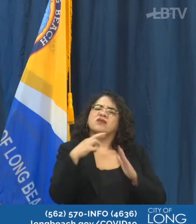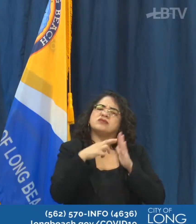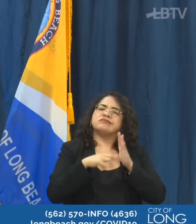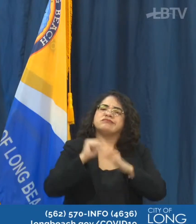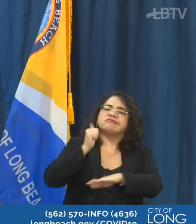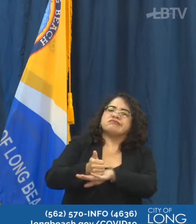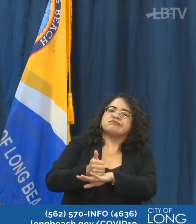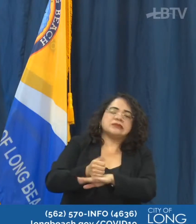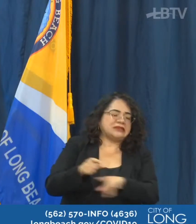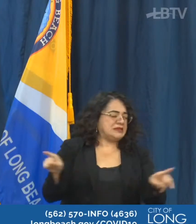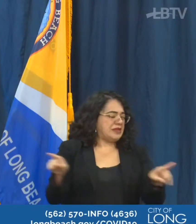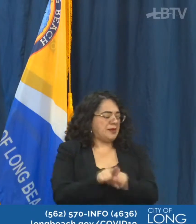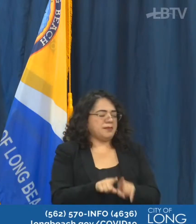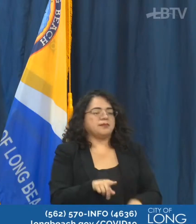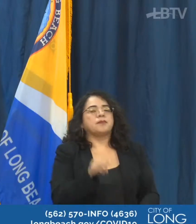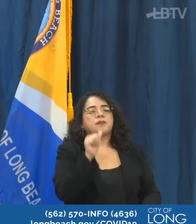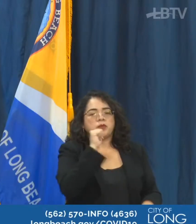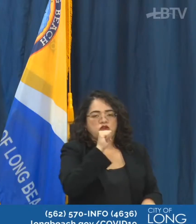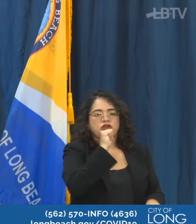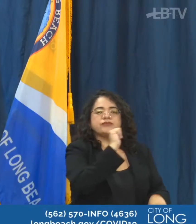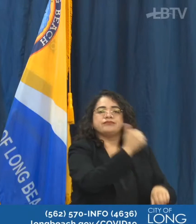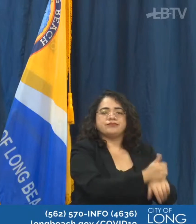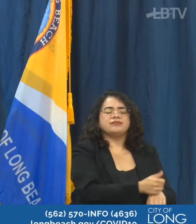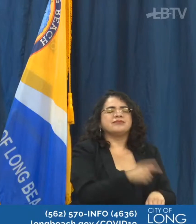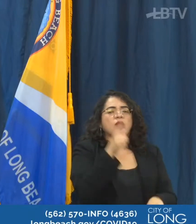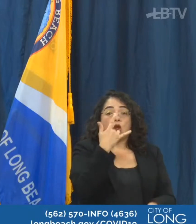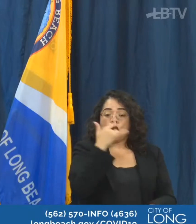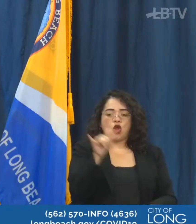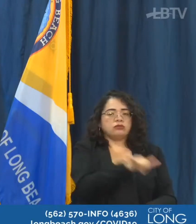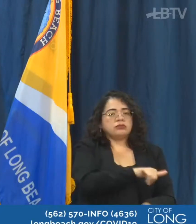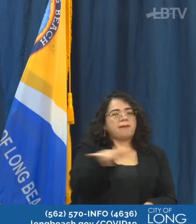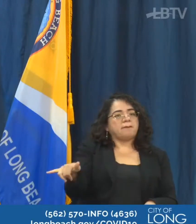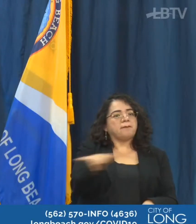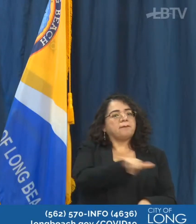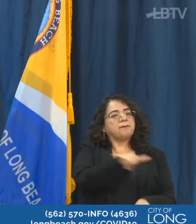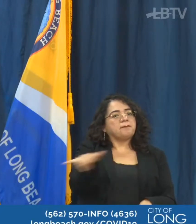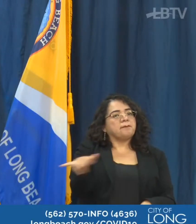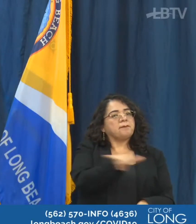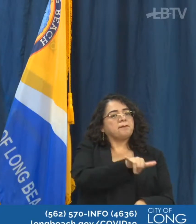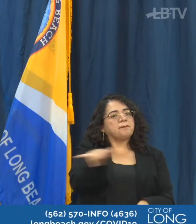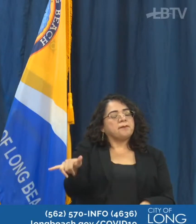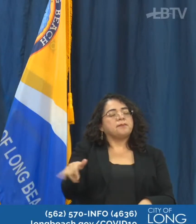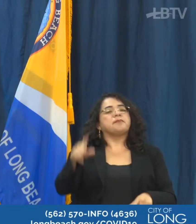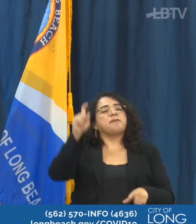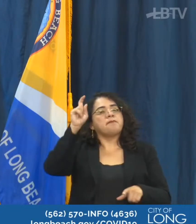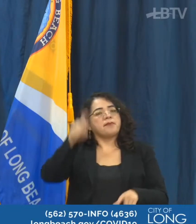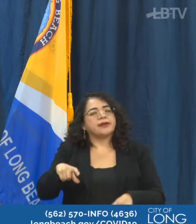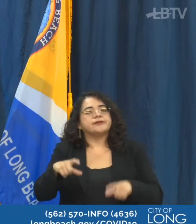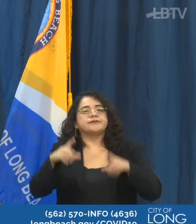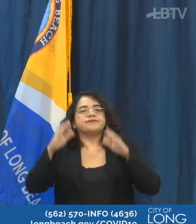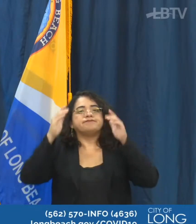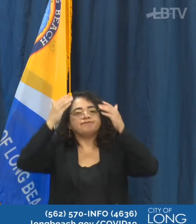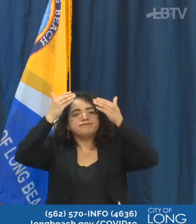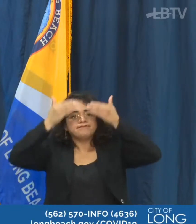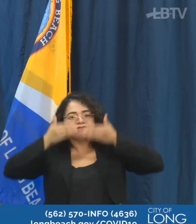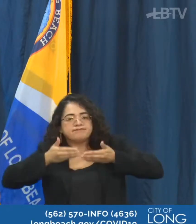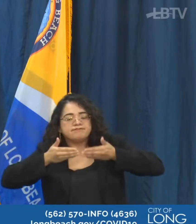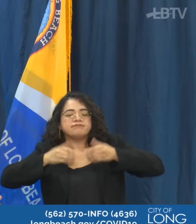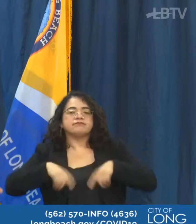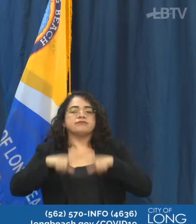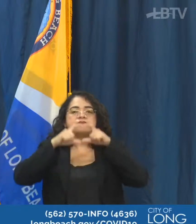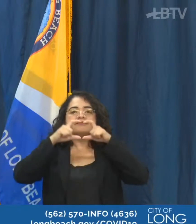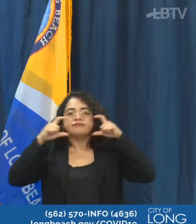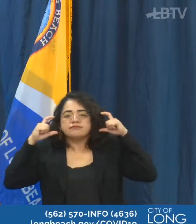these bars will have to mirror how restaurants have reopened with face shields and face coverings. The bar